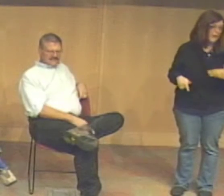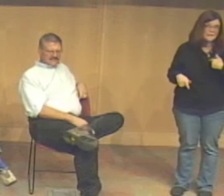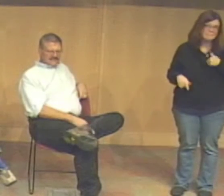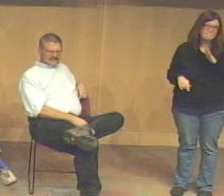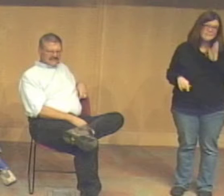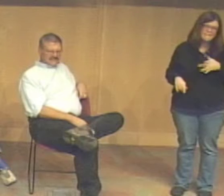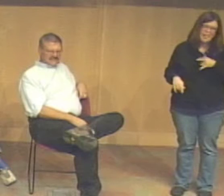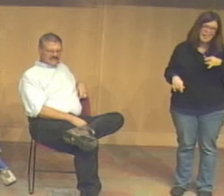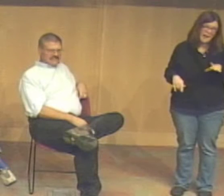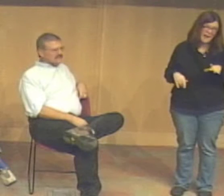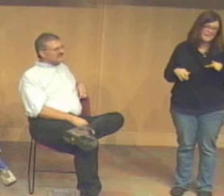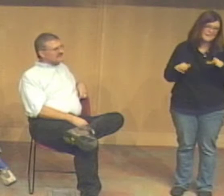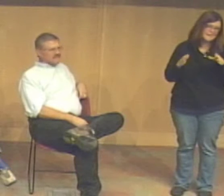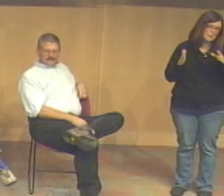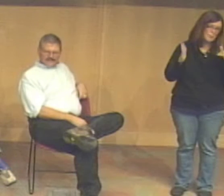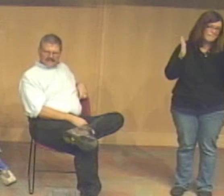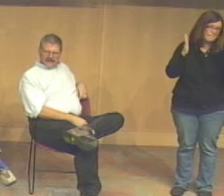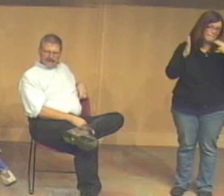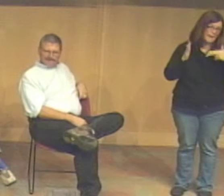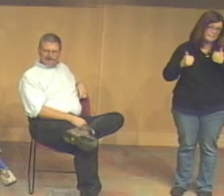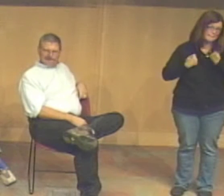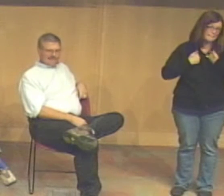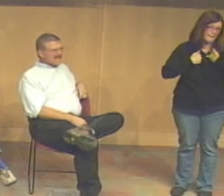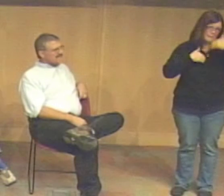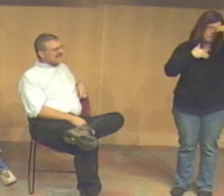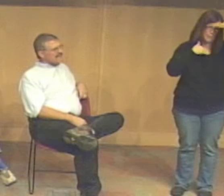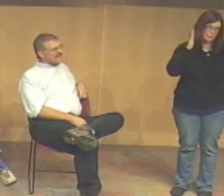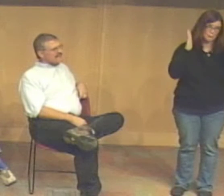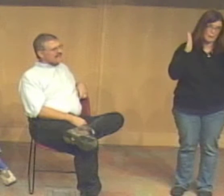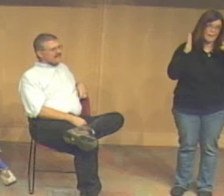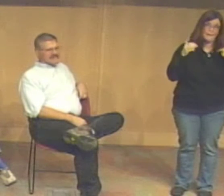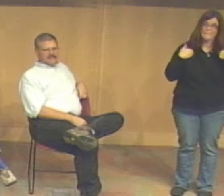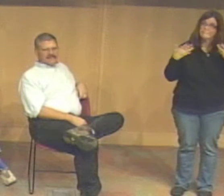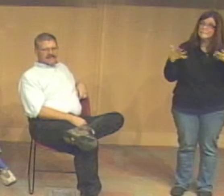now I have to admit I've never really been fond of painting self-portraits